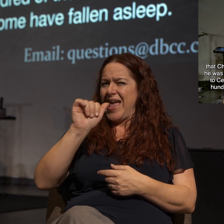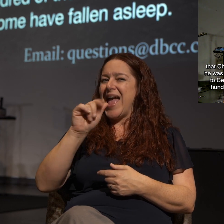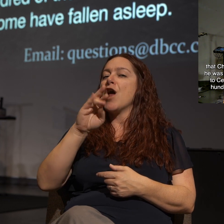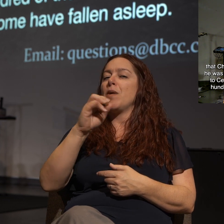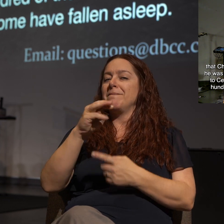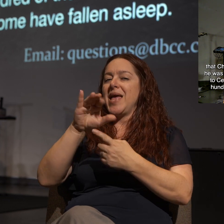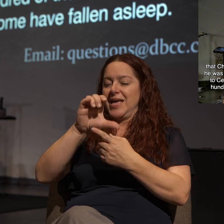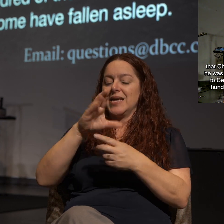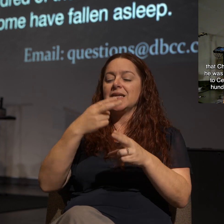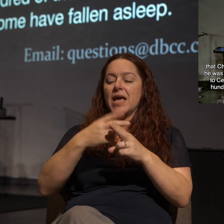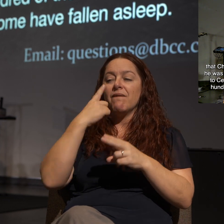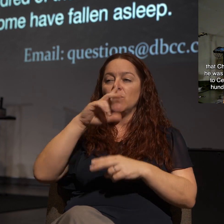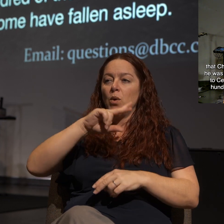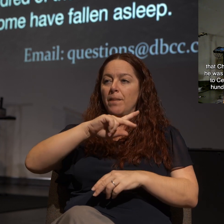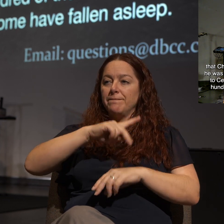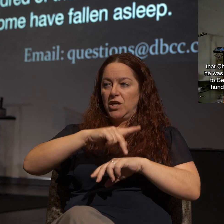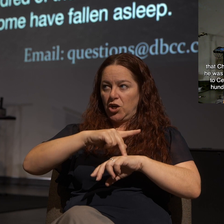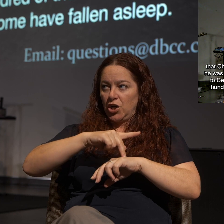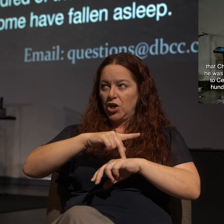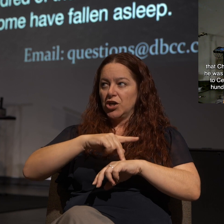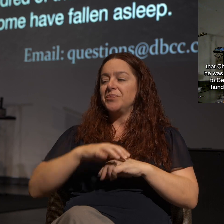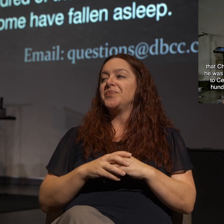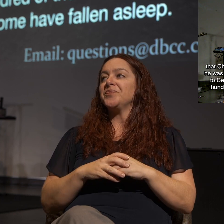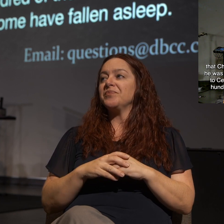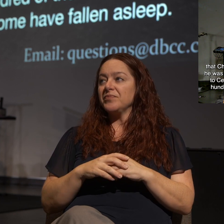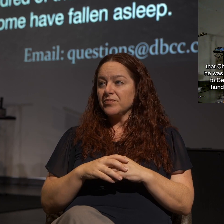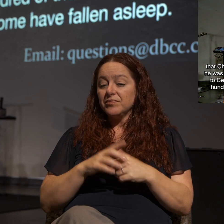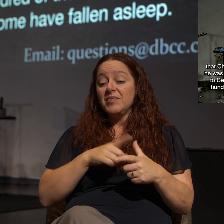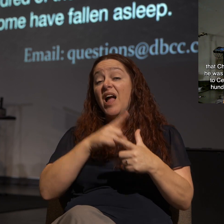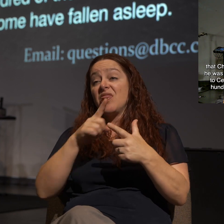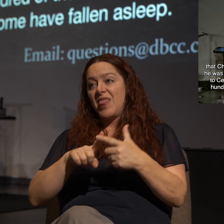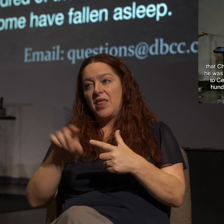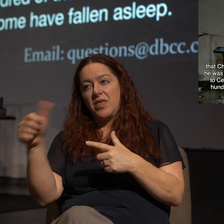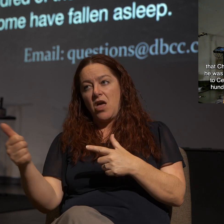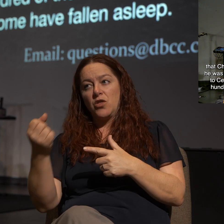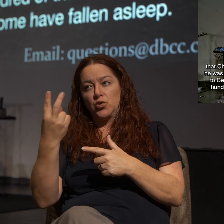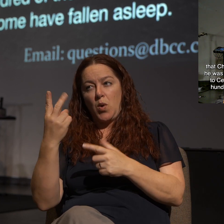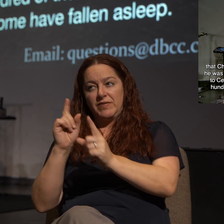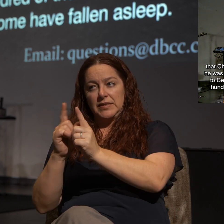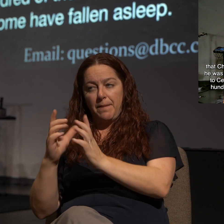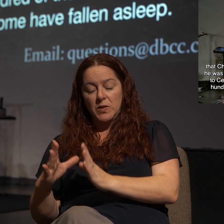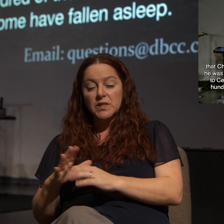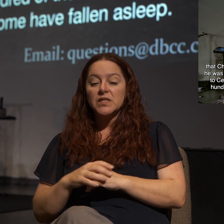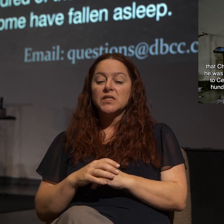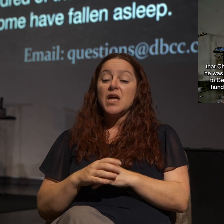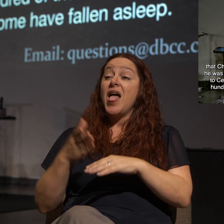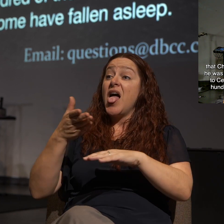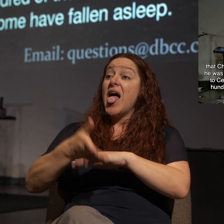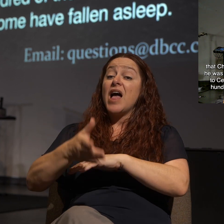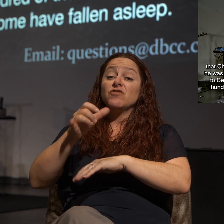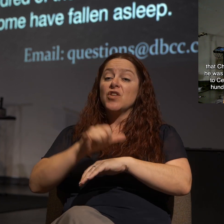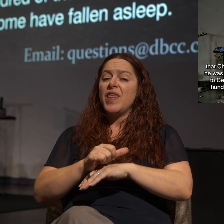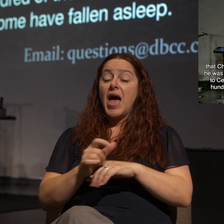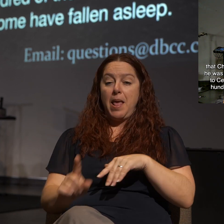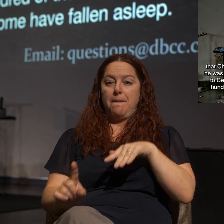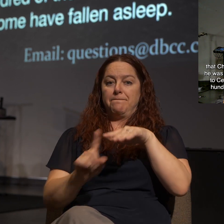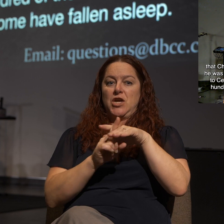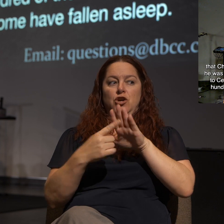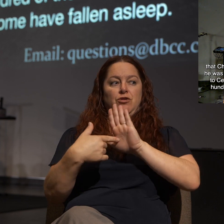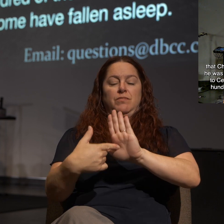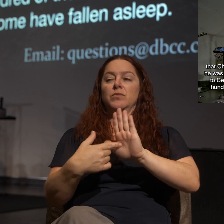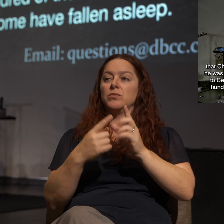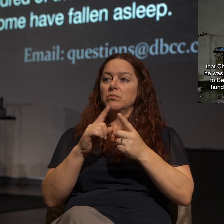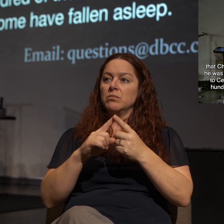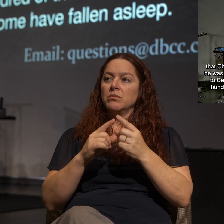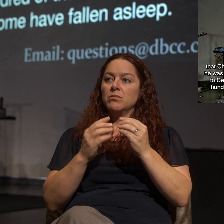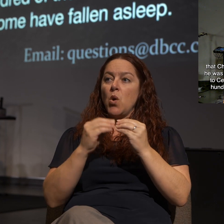So he's mentioning Peter there. He appeared to Peter. Then to the Twelve. After that, He appeared to more than 500 of the brothers and